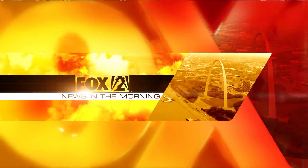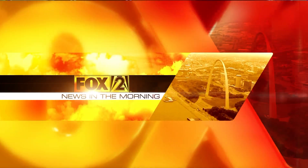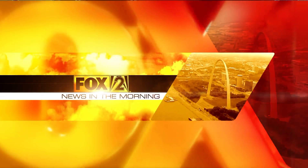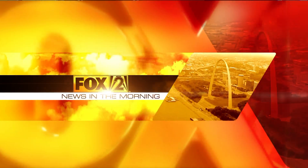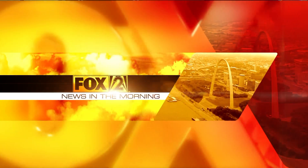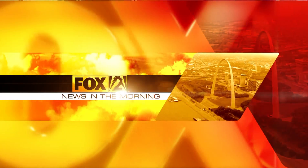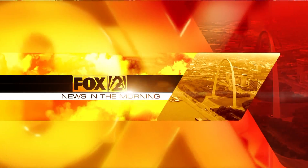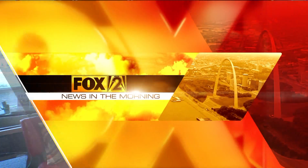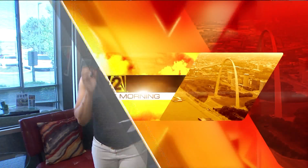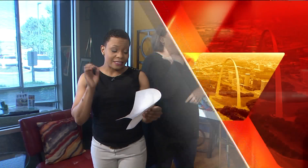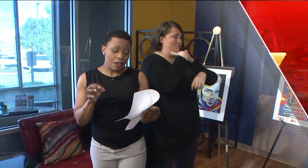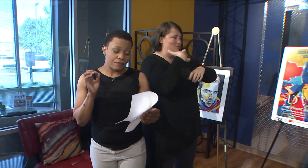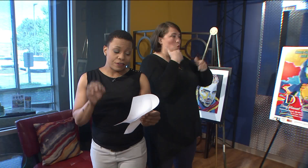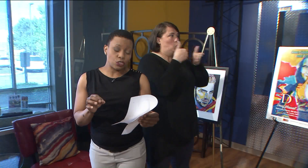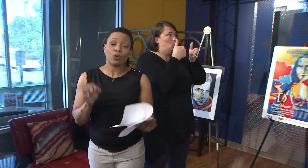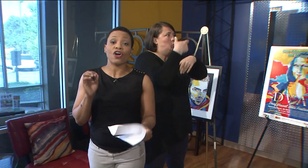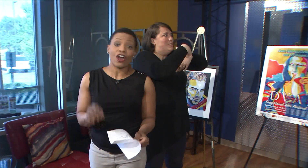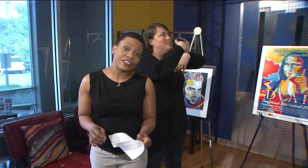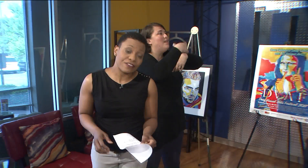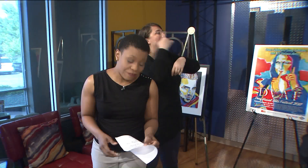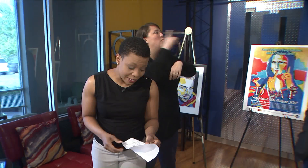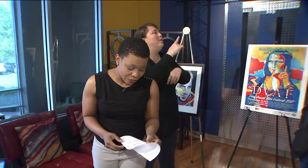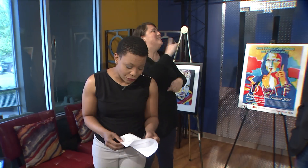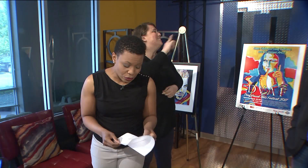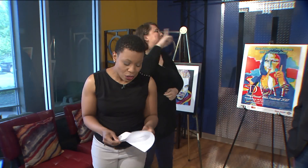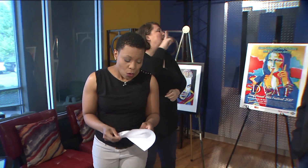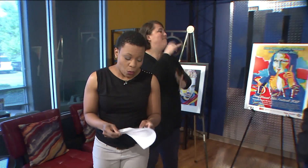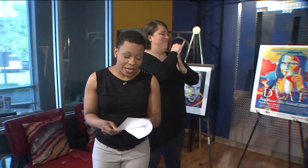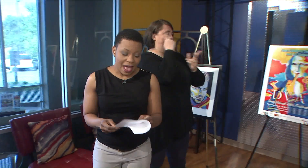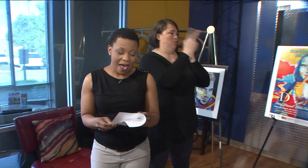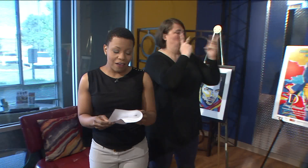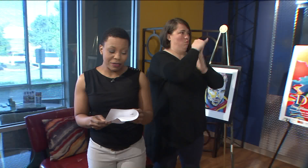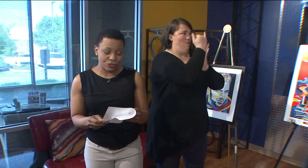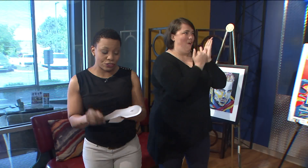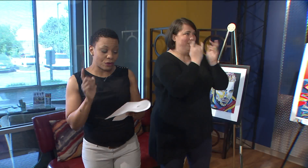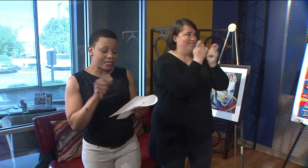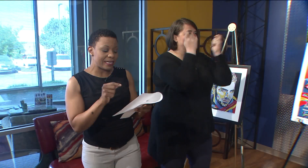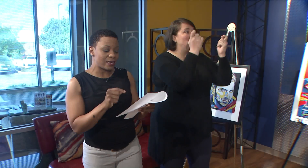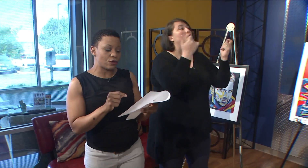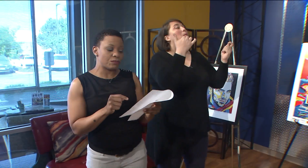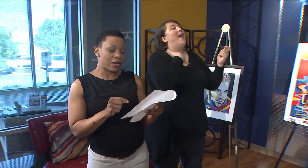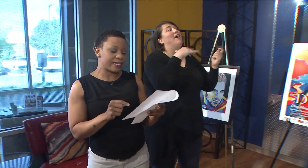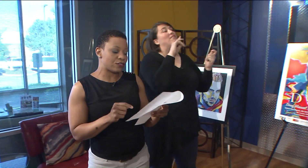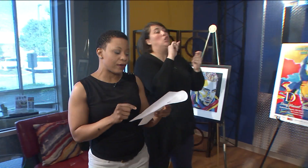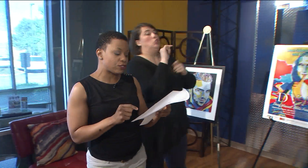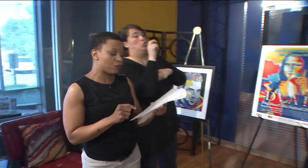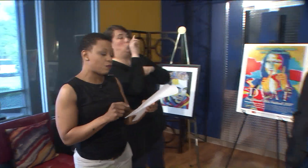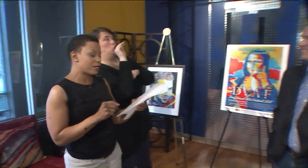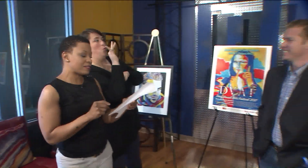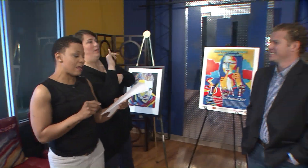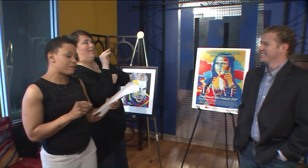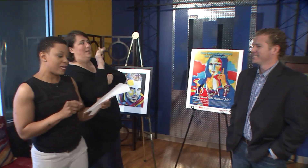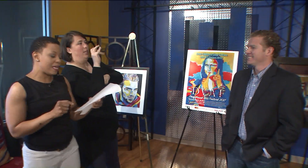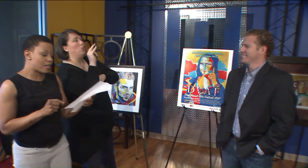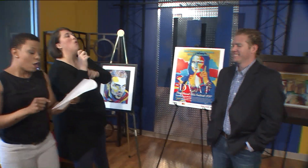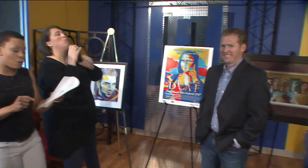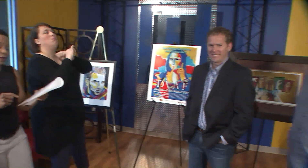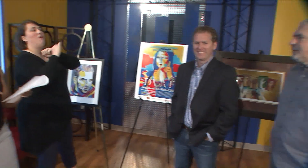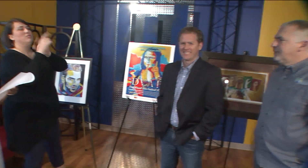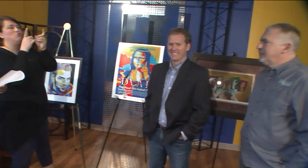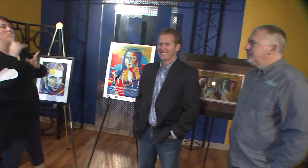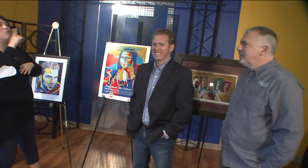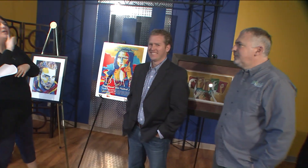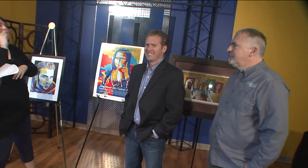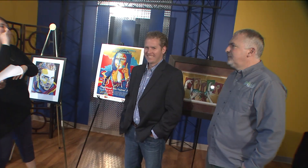All right, is almost time for the Deaf Visual Arts Festival. We have Mr. Tony Niko, the Marketing Director for Deaf Inc.